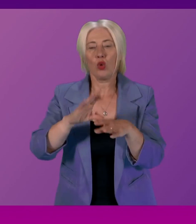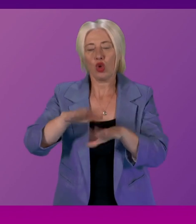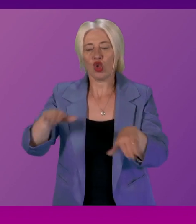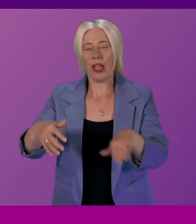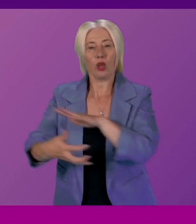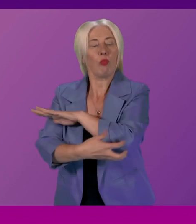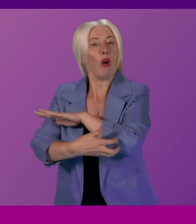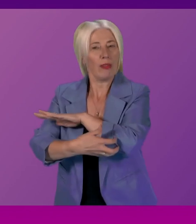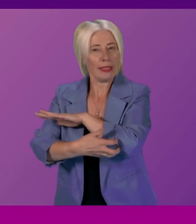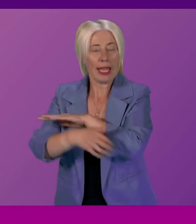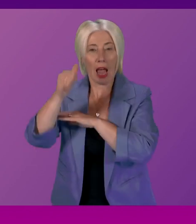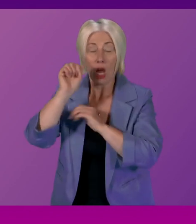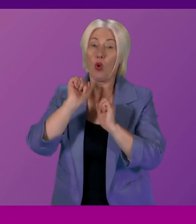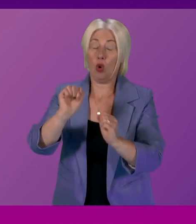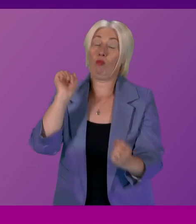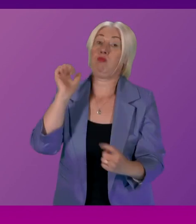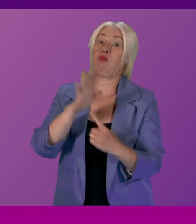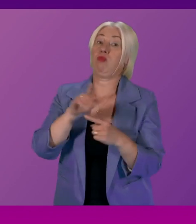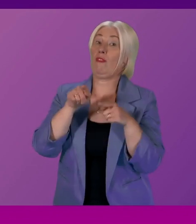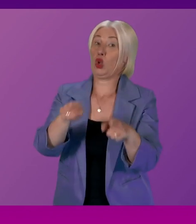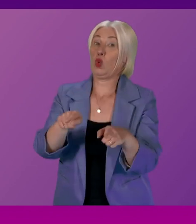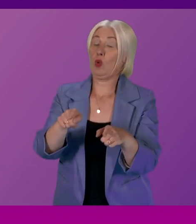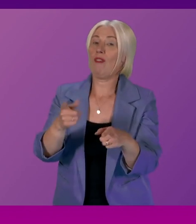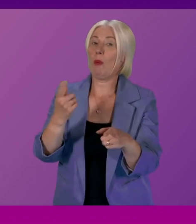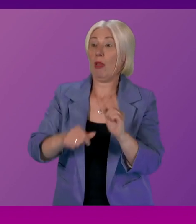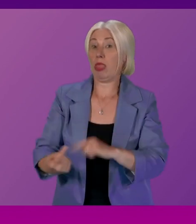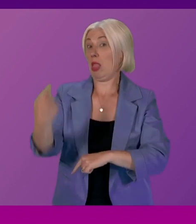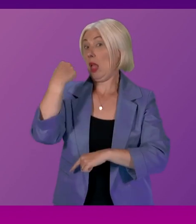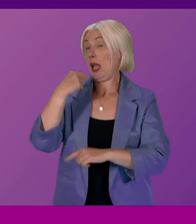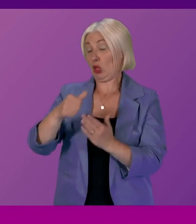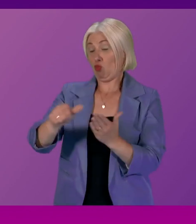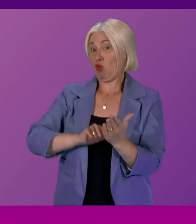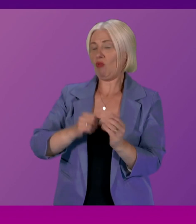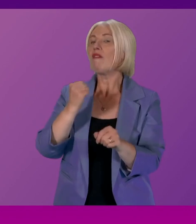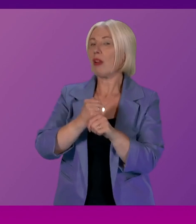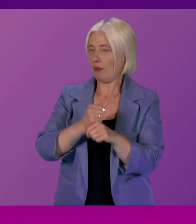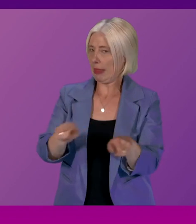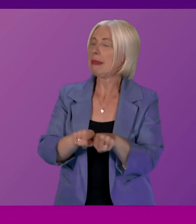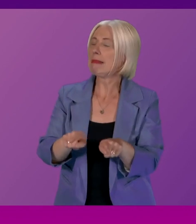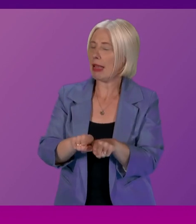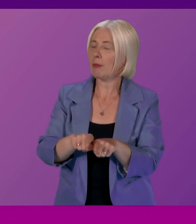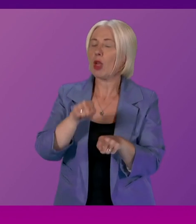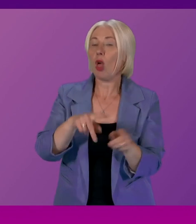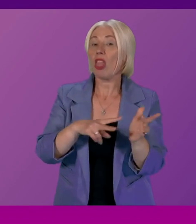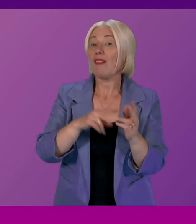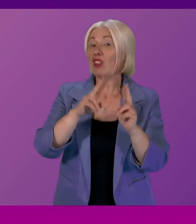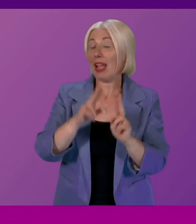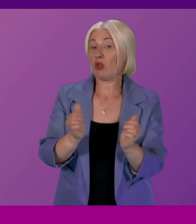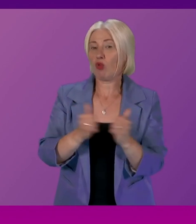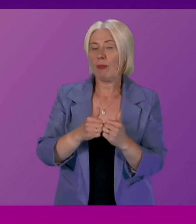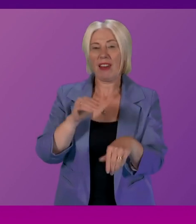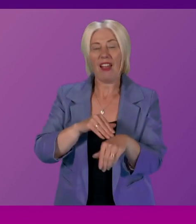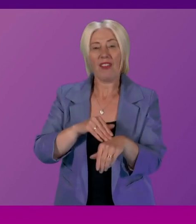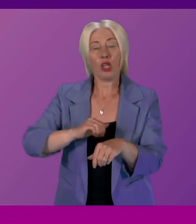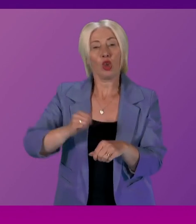know that's something that's high on your agenda coming from the last programme for government so how does the Verity House Agreement affect the Scottish